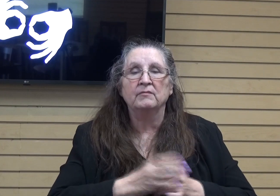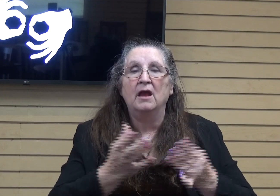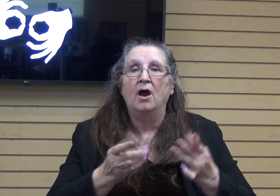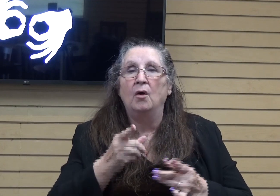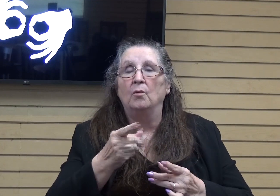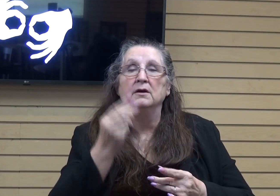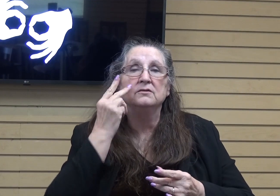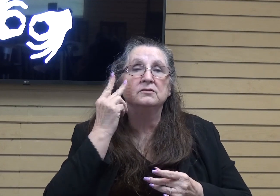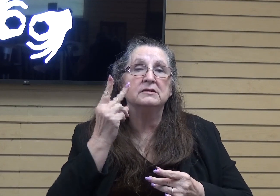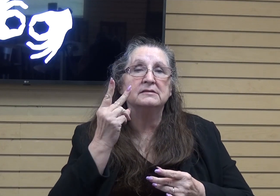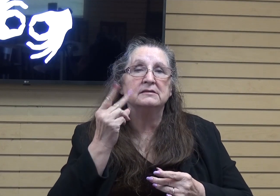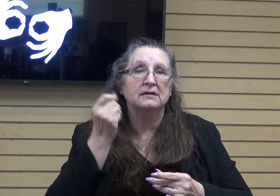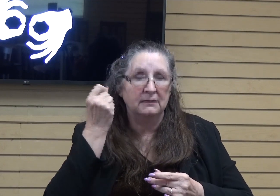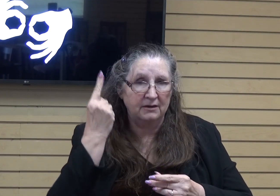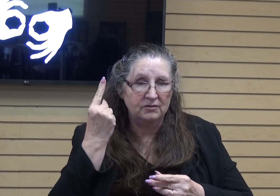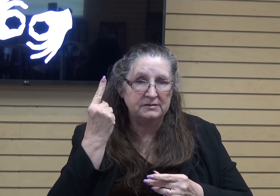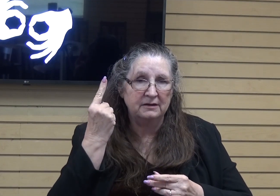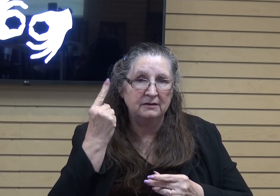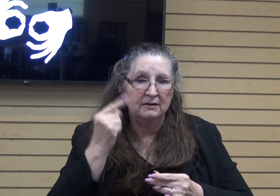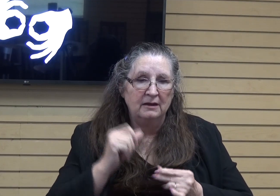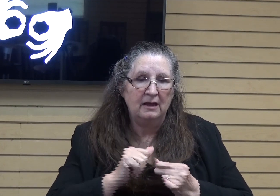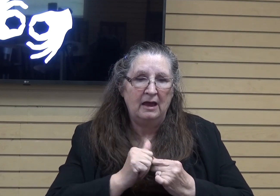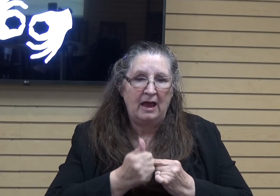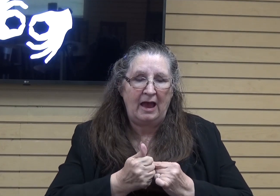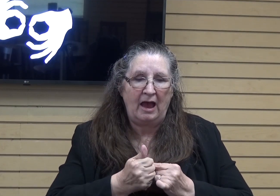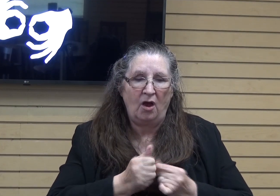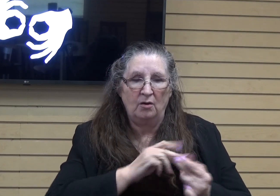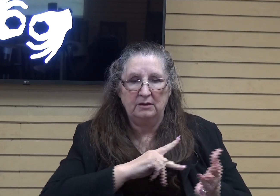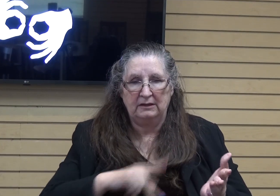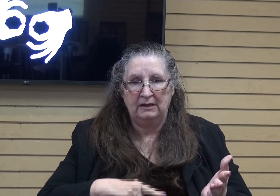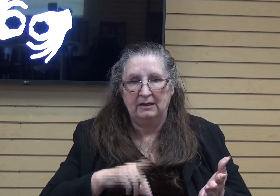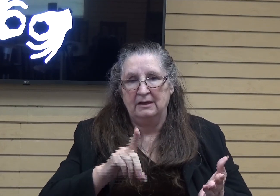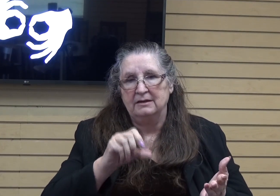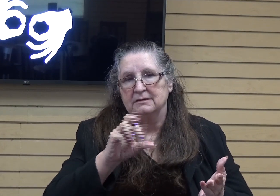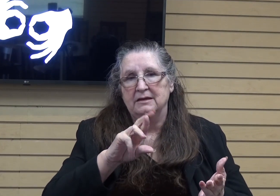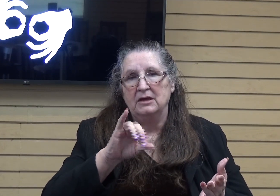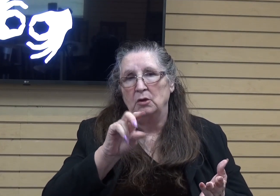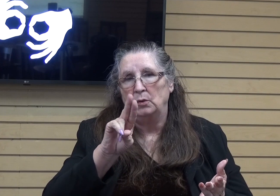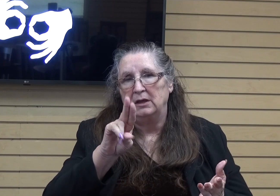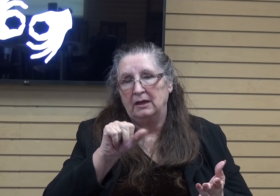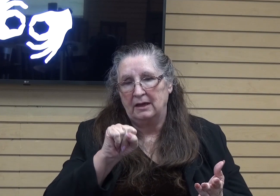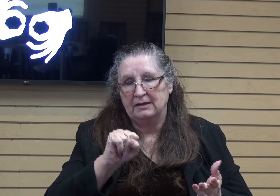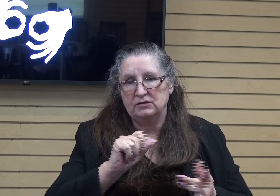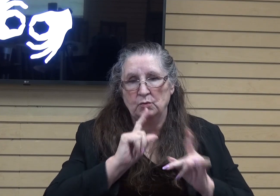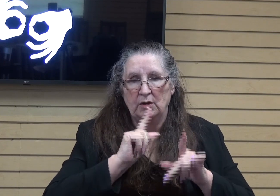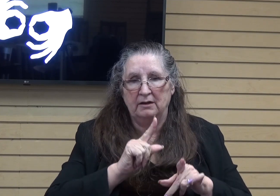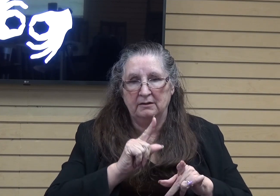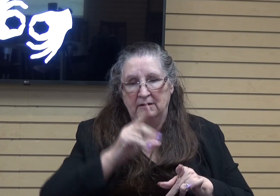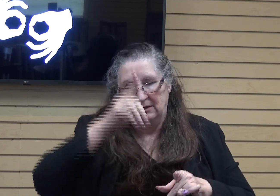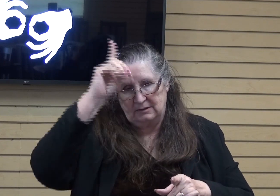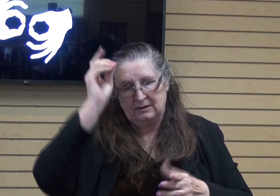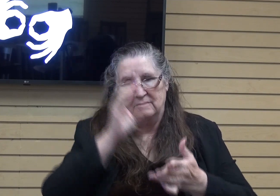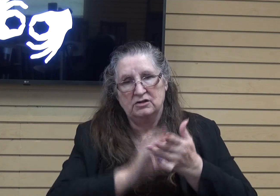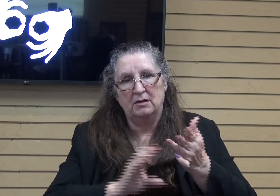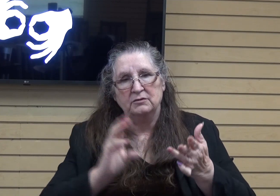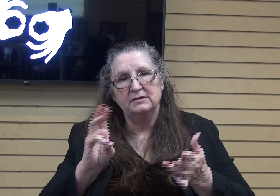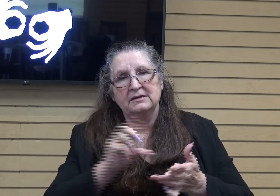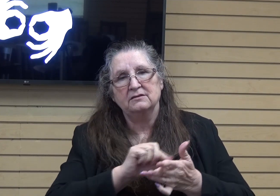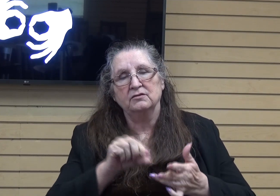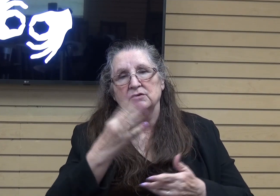see is how King Darius reacted. Daniel chapter 6 verse 14, Then